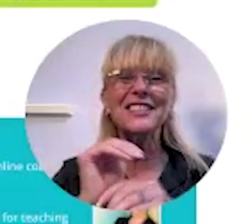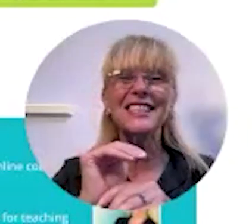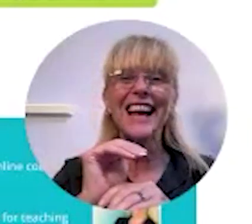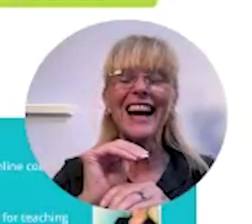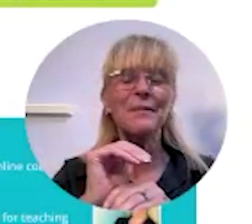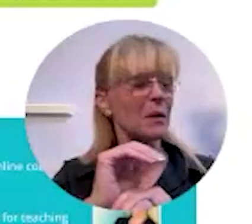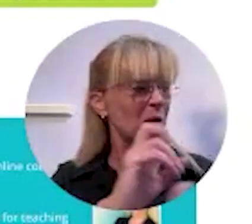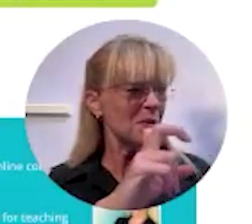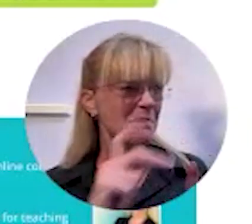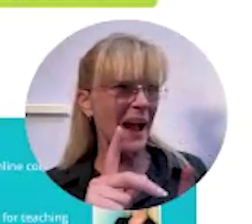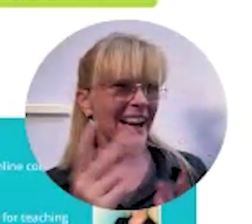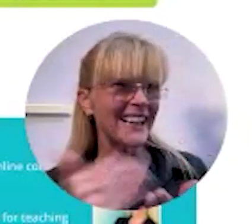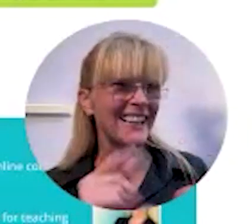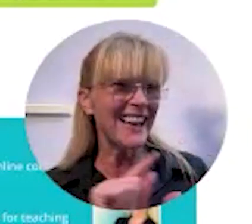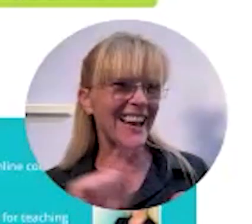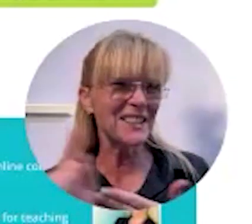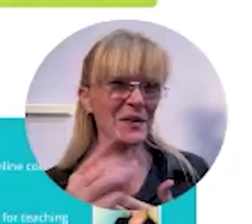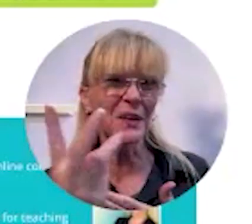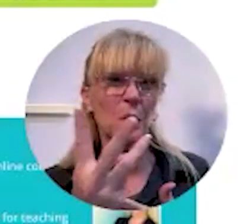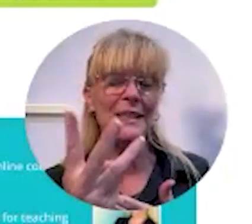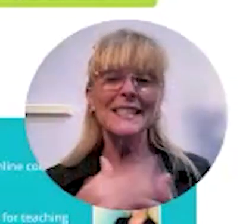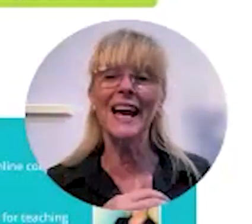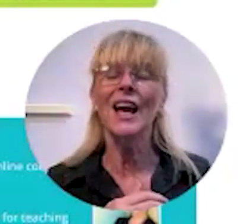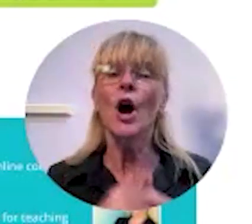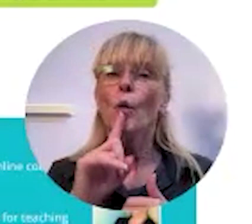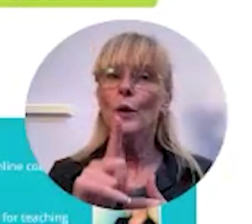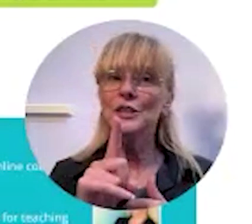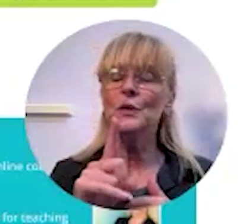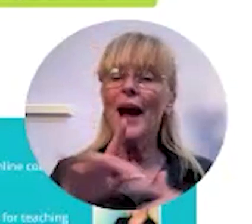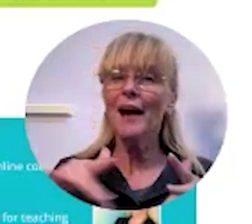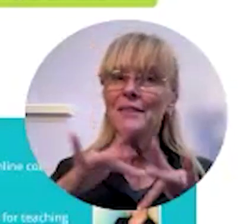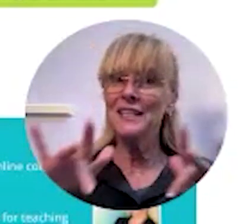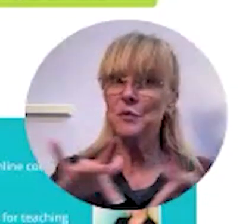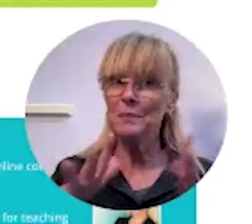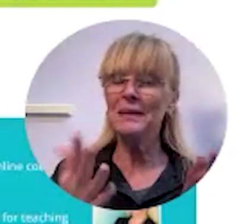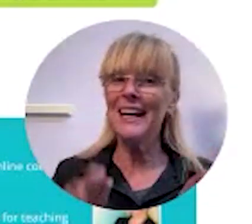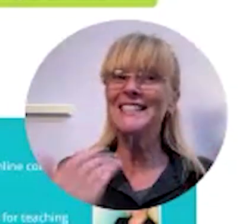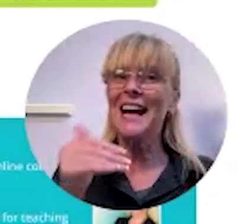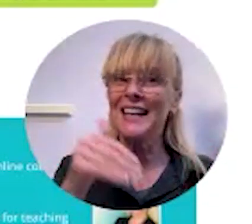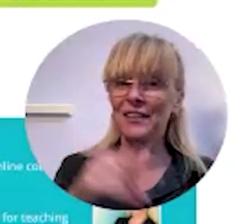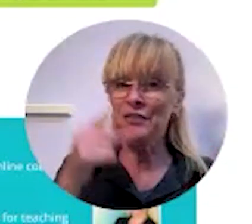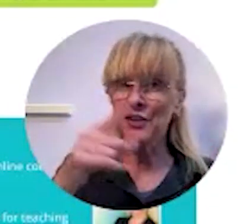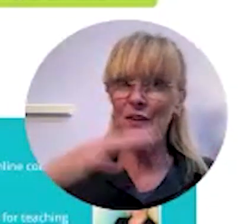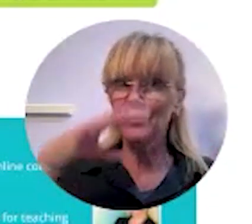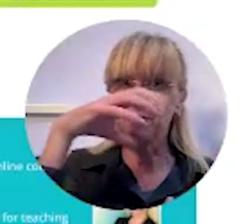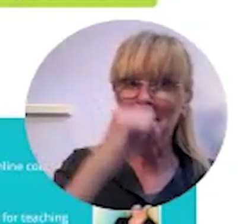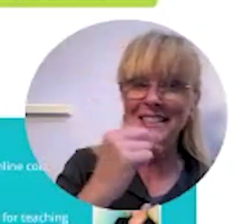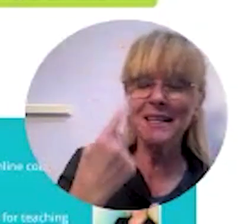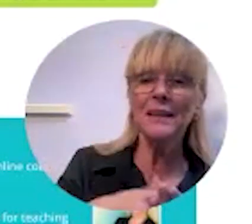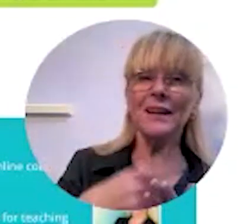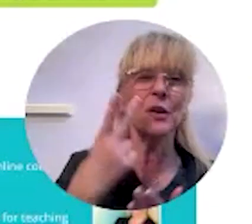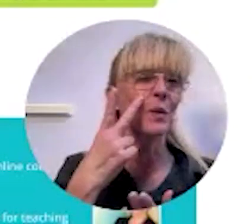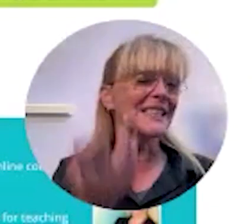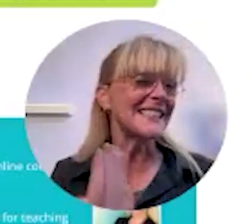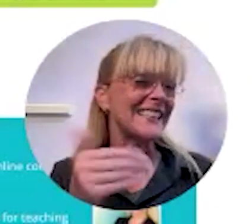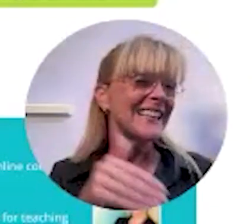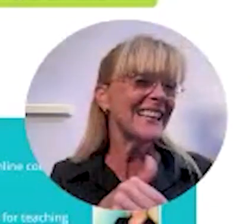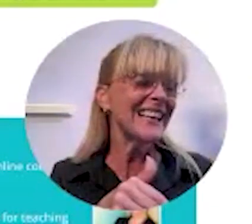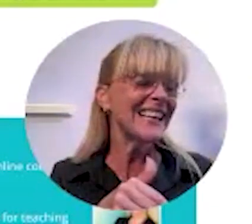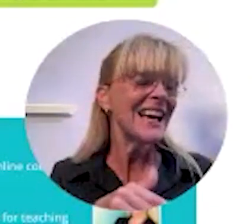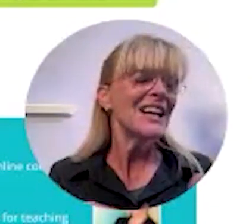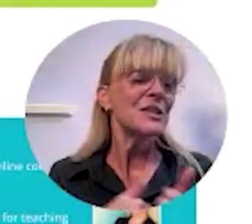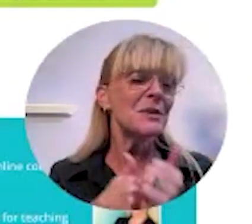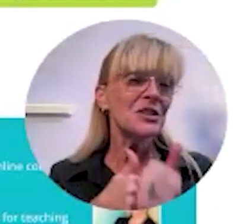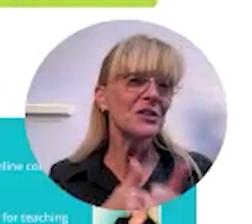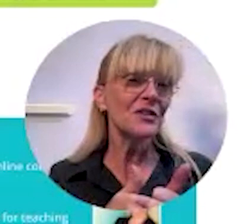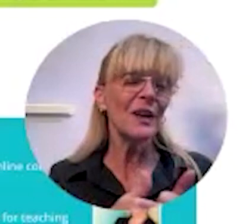together tonight but we'll be back again next week on Wednesday we do have these replays again for you if you miss something or you want to see it